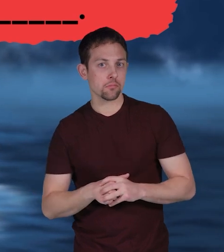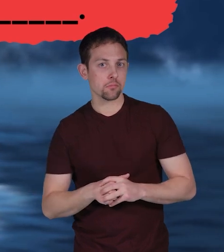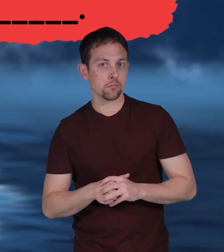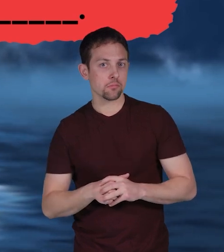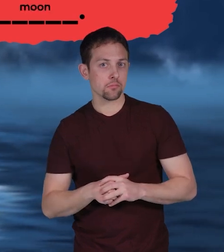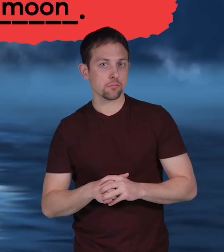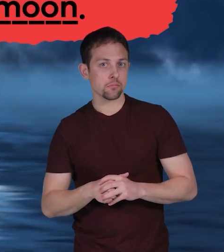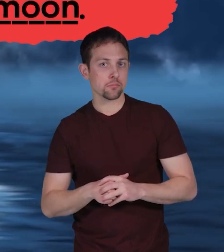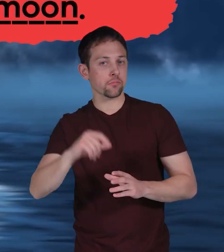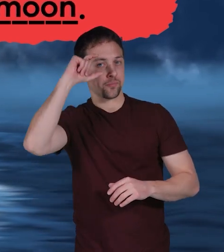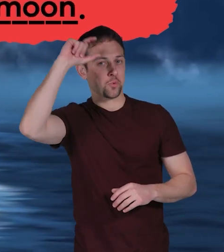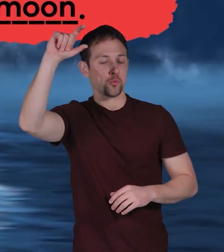Moon.